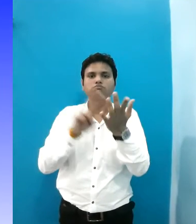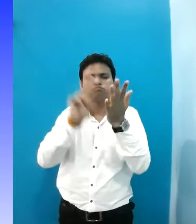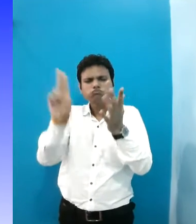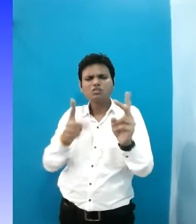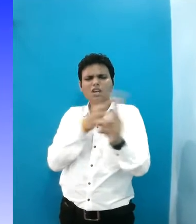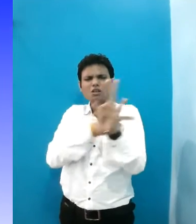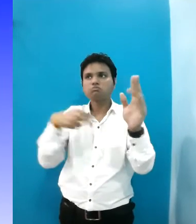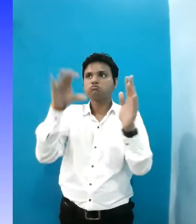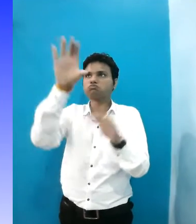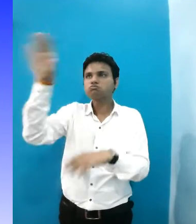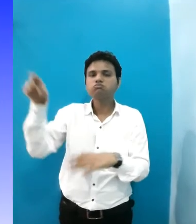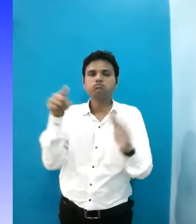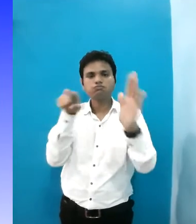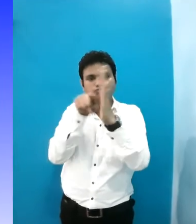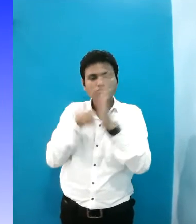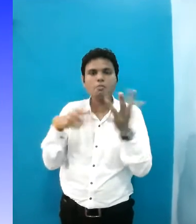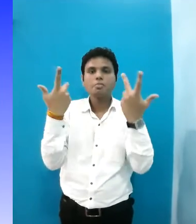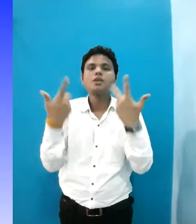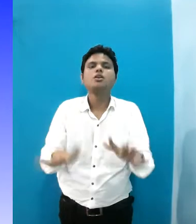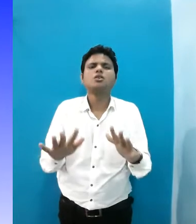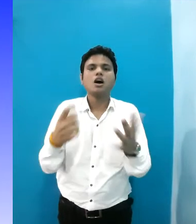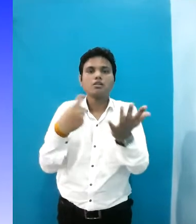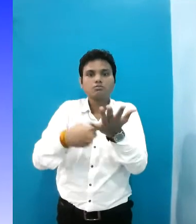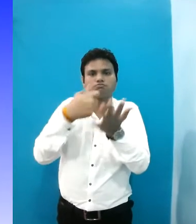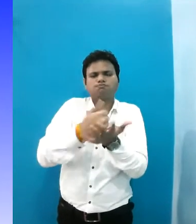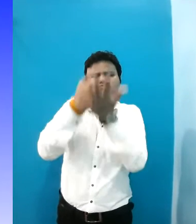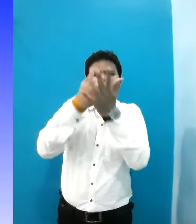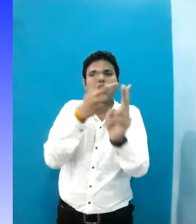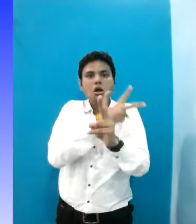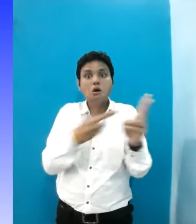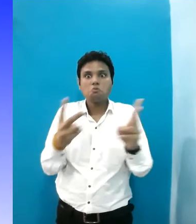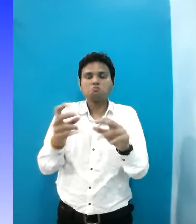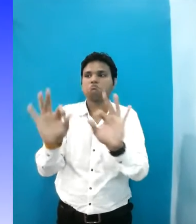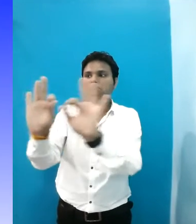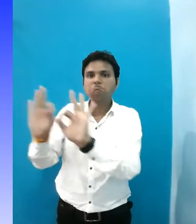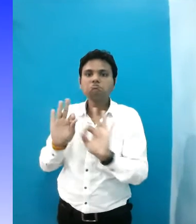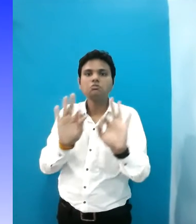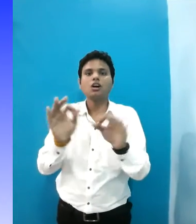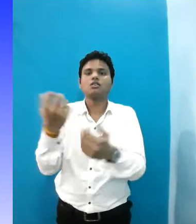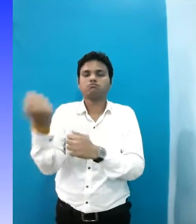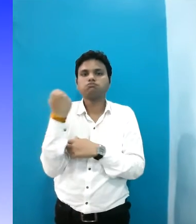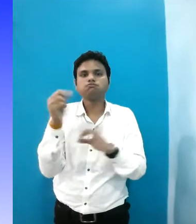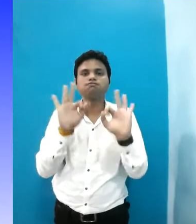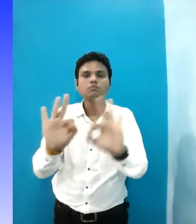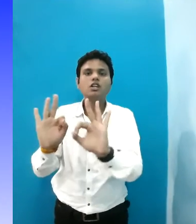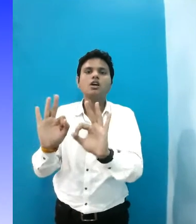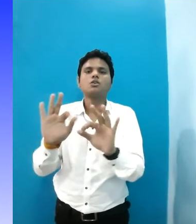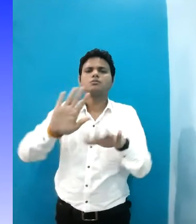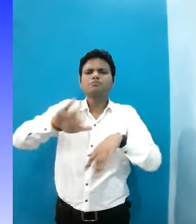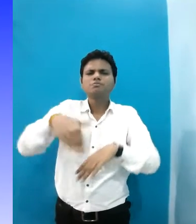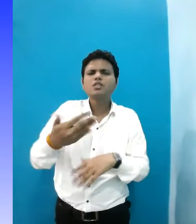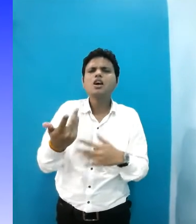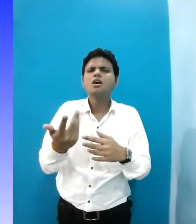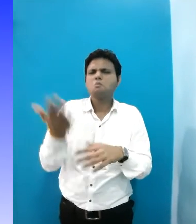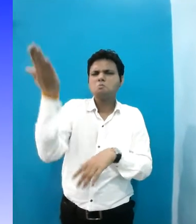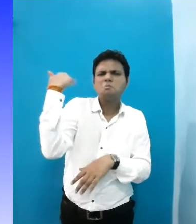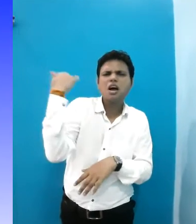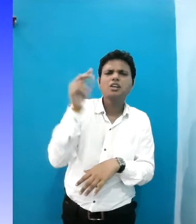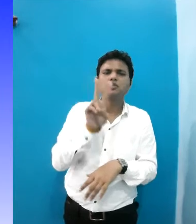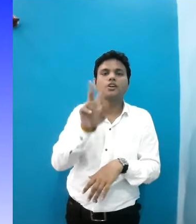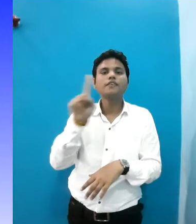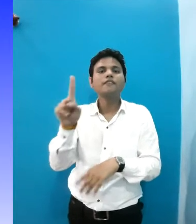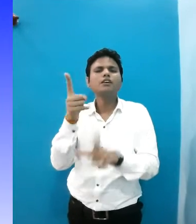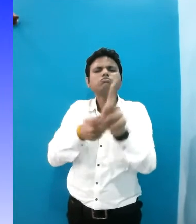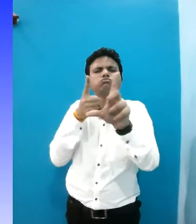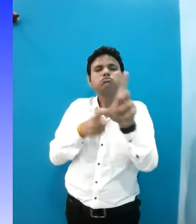signed by many countries shifting disability rehabilitation to a holistic right-based approach. In fact, the early